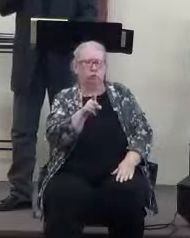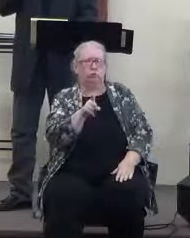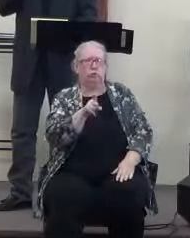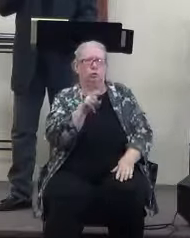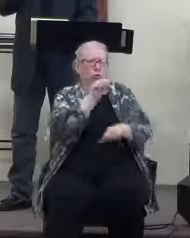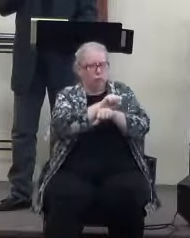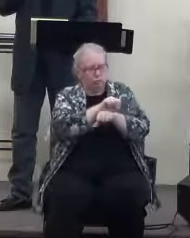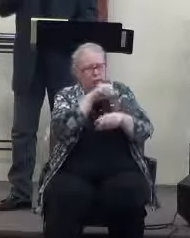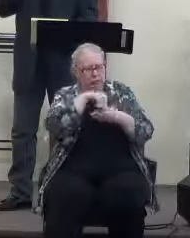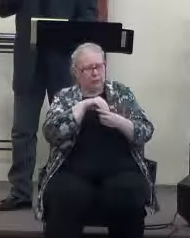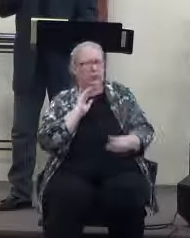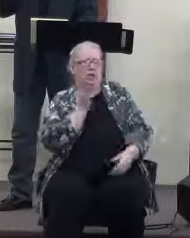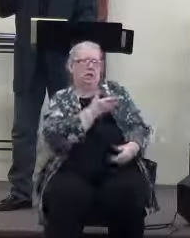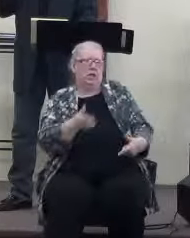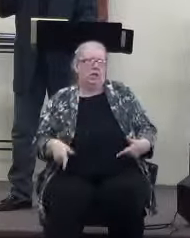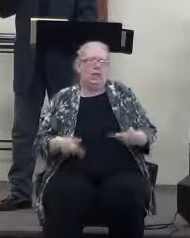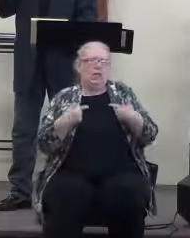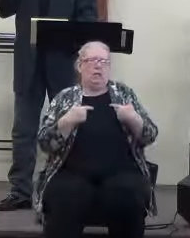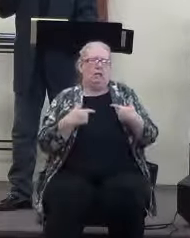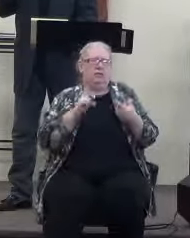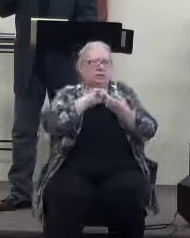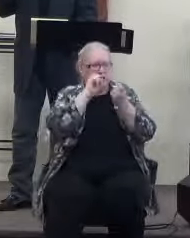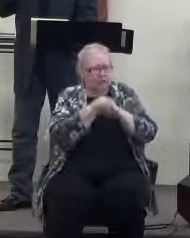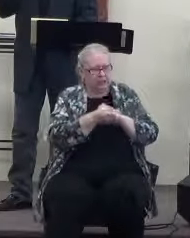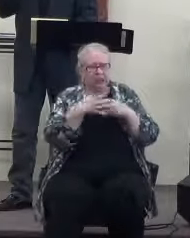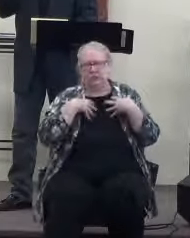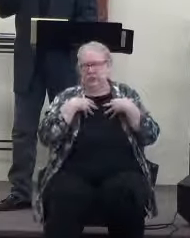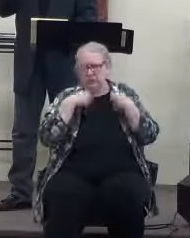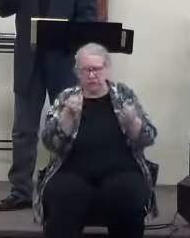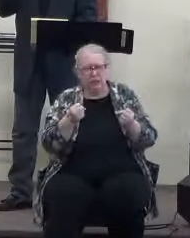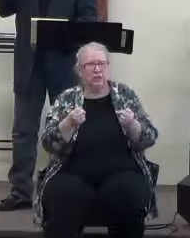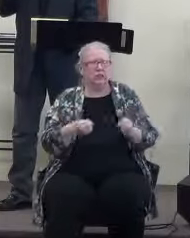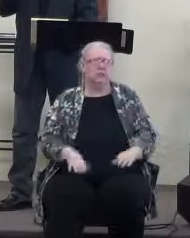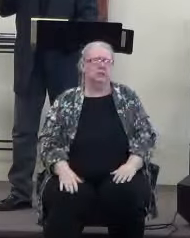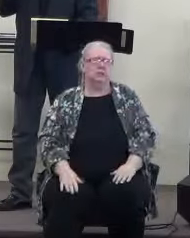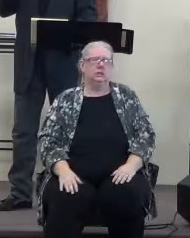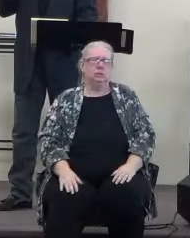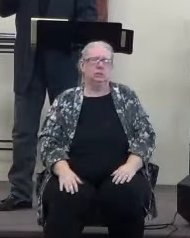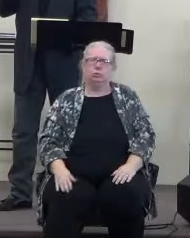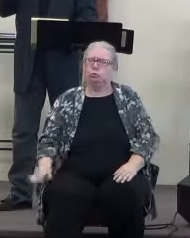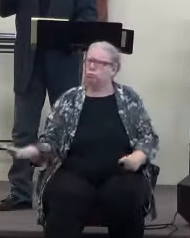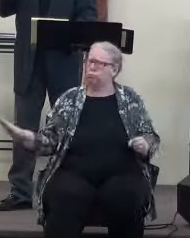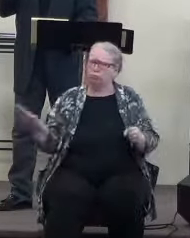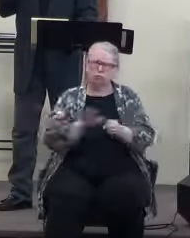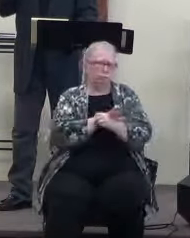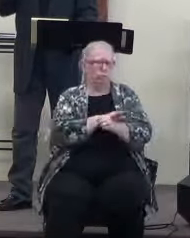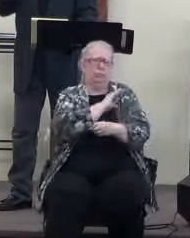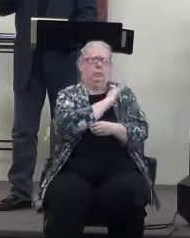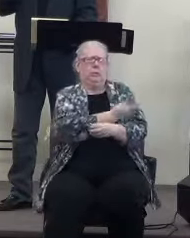up and work in our life and renew us, change us, restore us. How powerful that is.